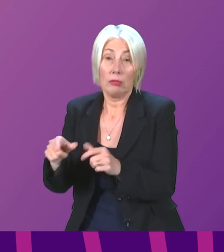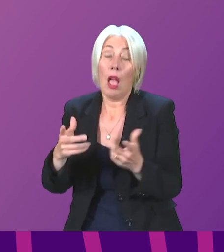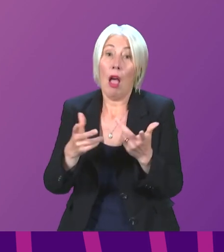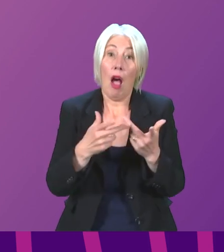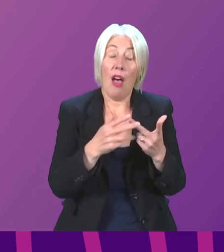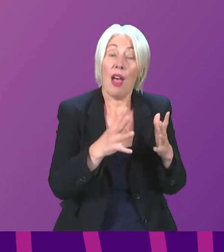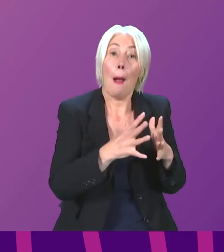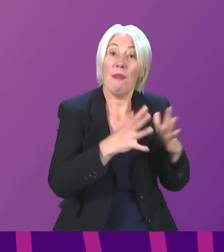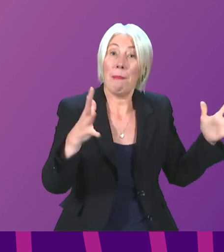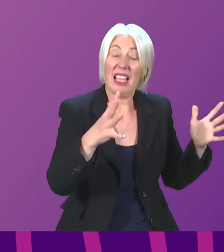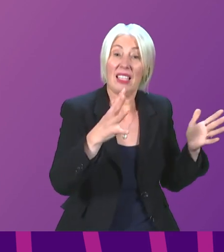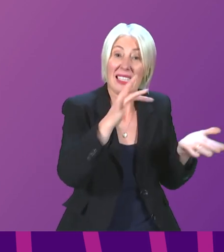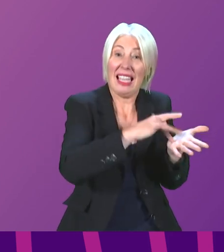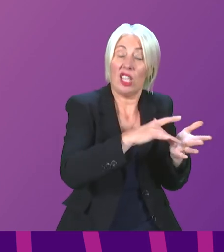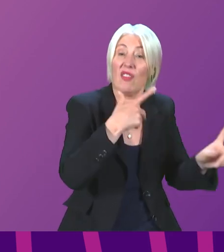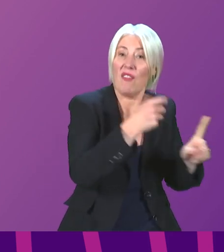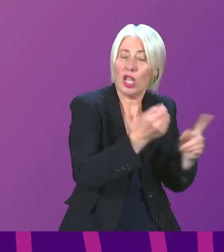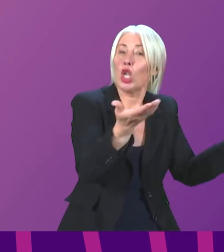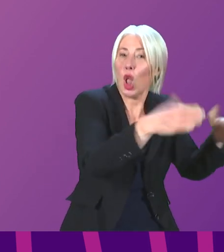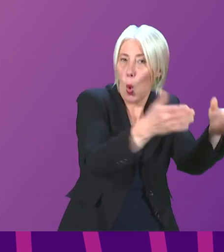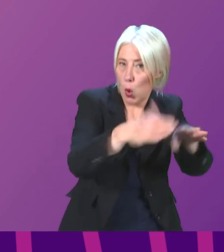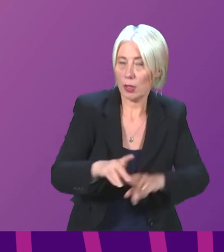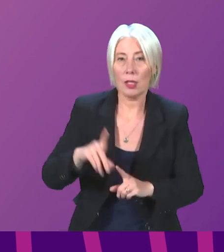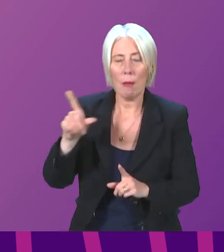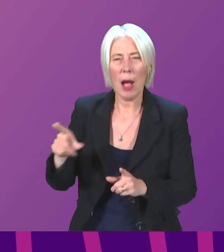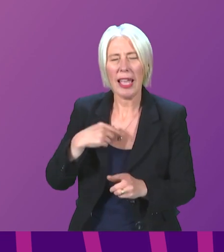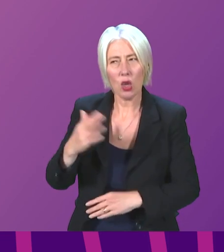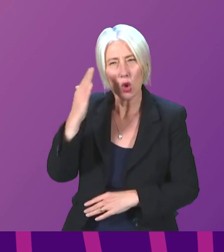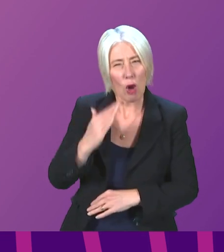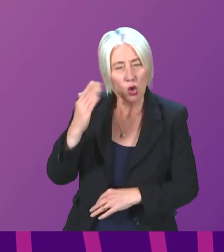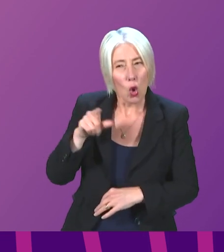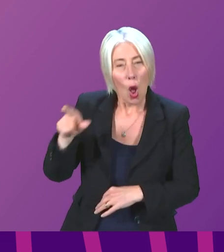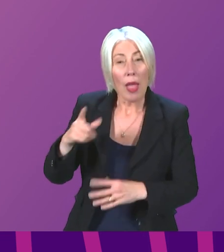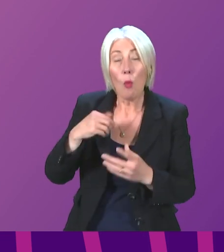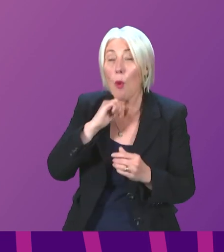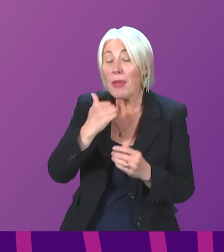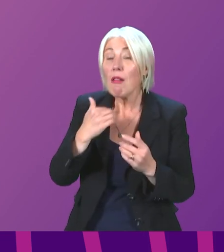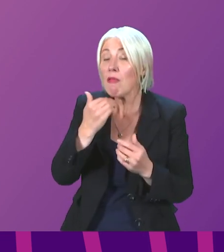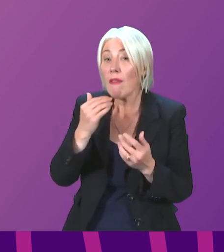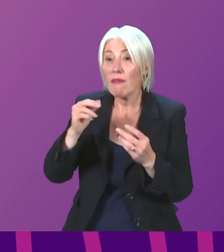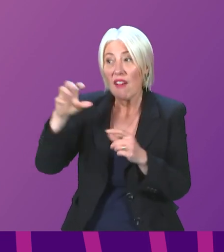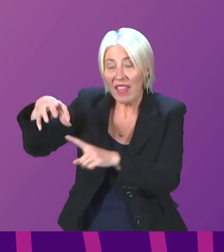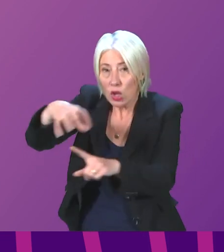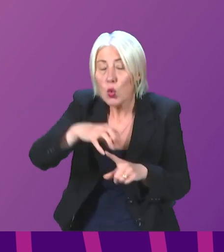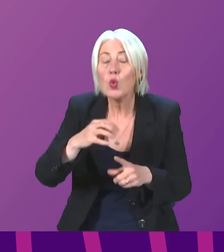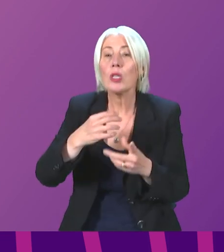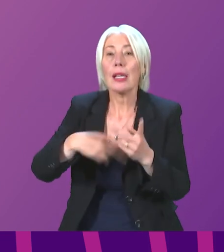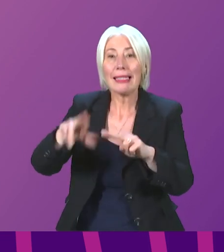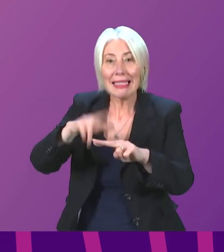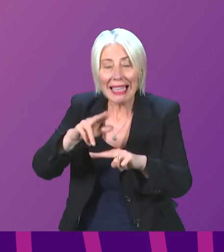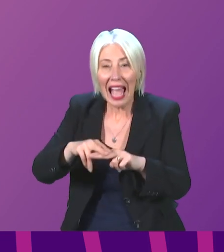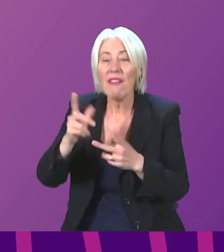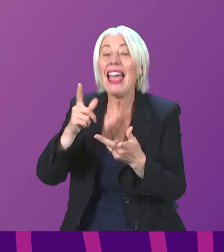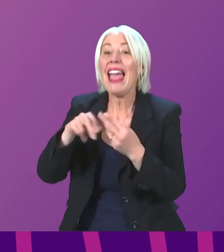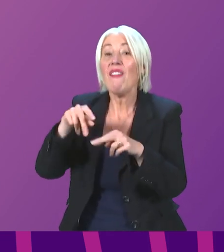now understandably closed. What assurances can the Cabinet Secretary give me that staffing levels and venues, if they are to be based in